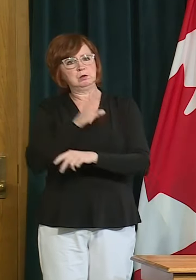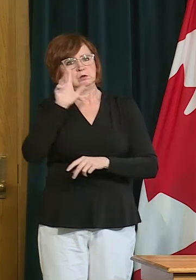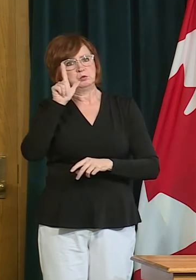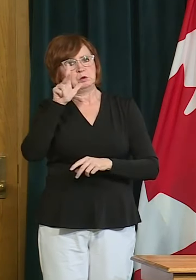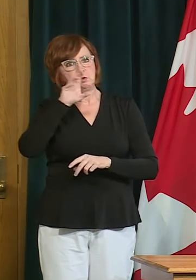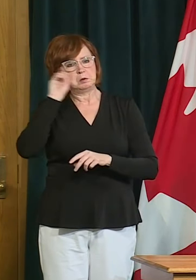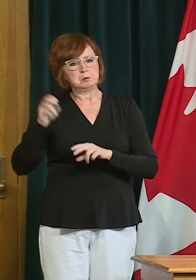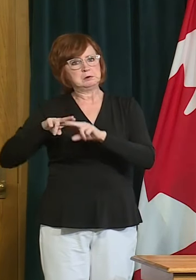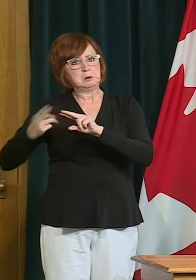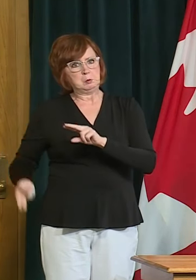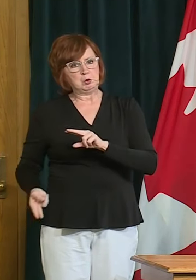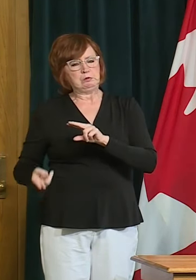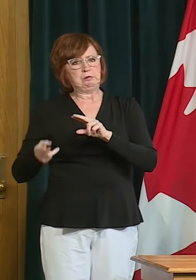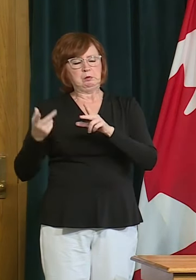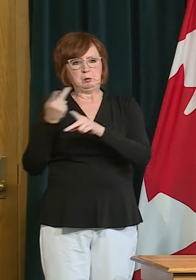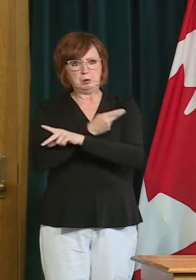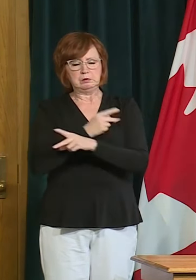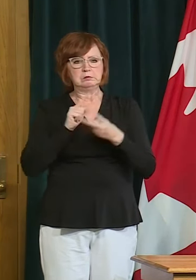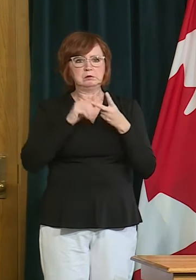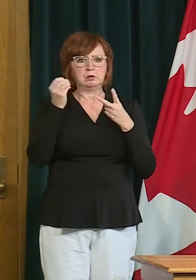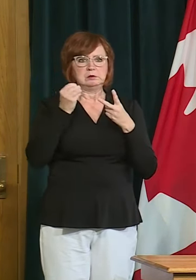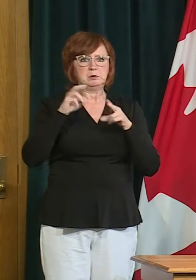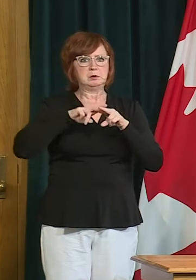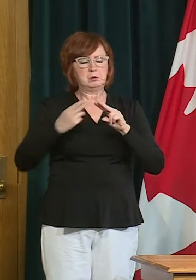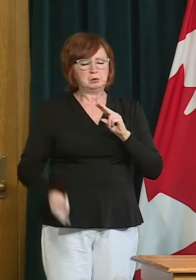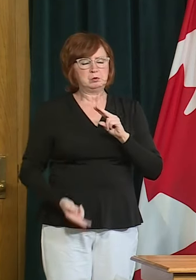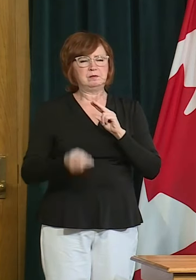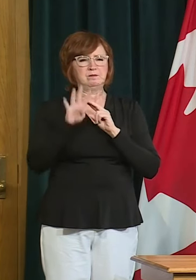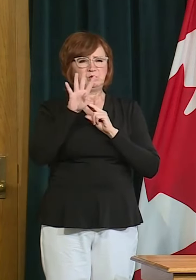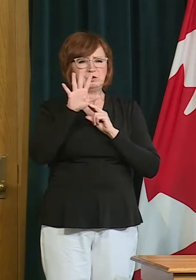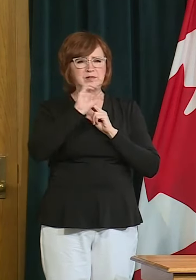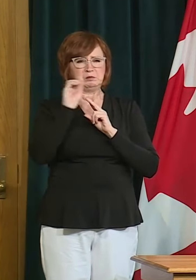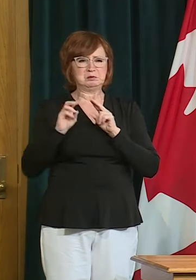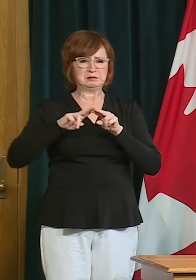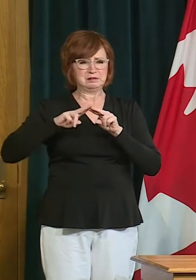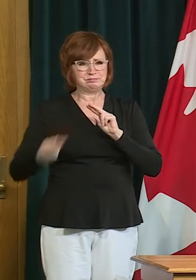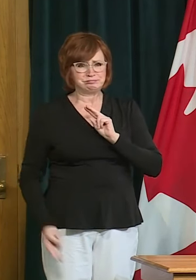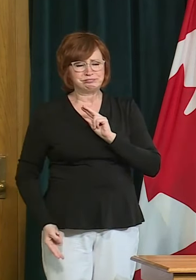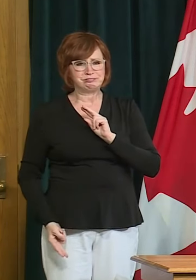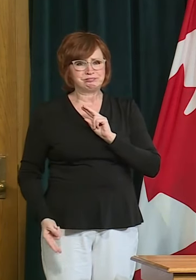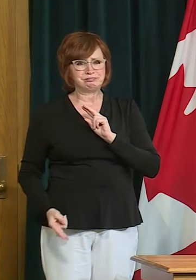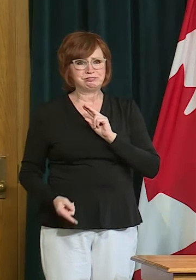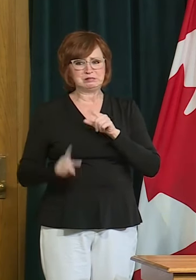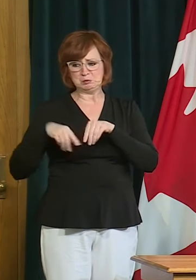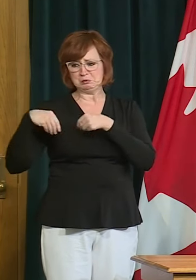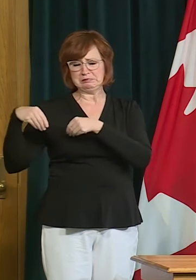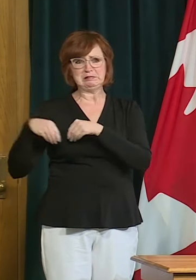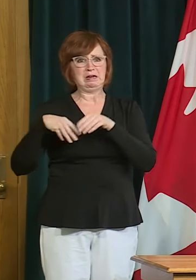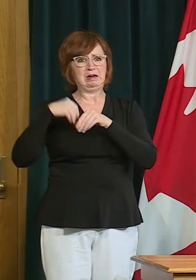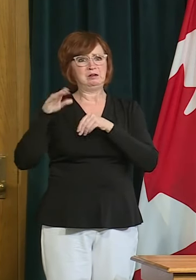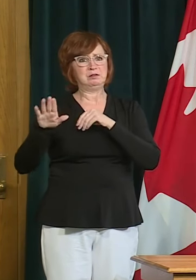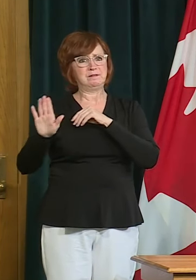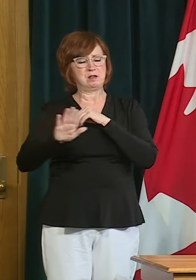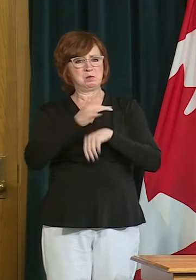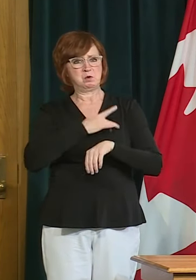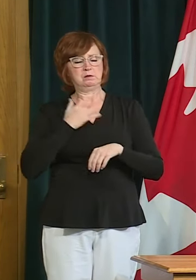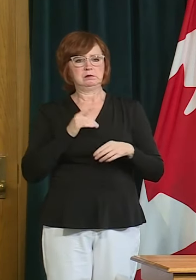percent. Ontario is down 45 percent. The national average decline is 35 percent.